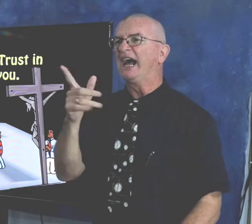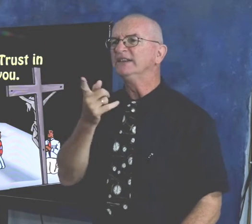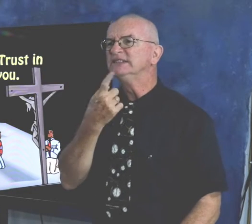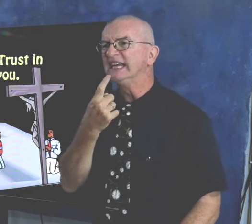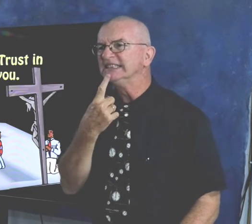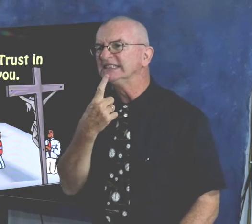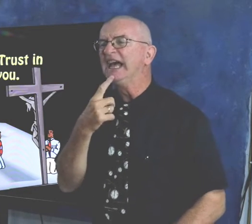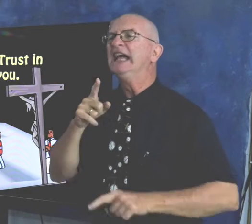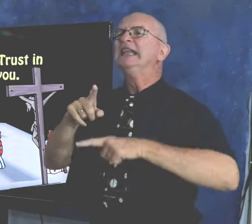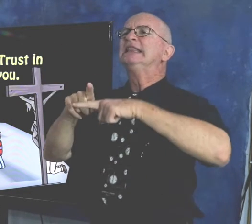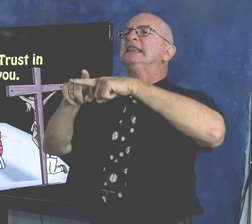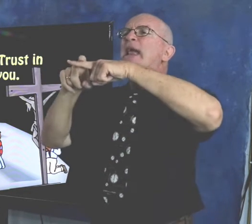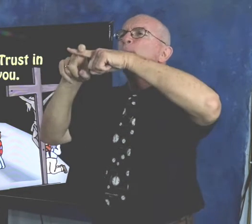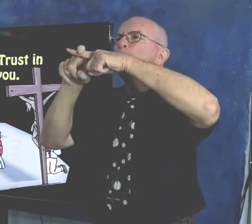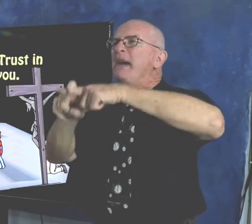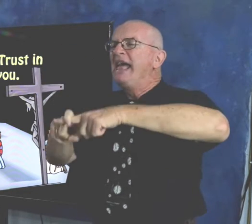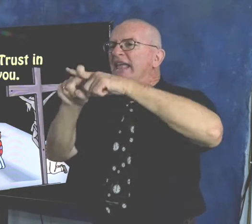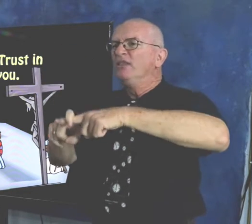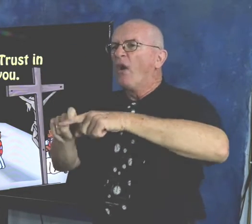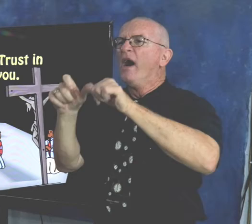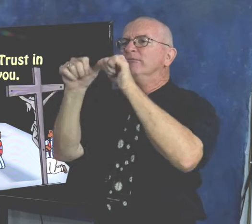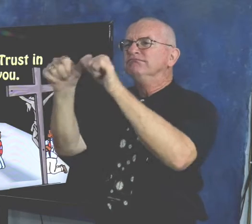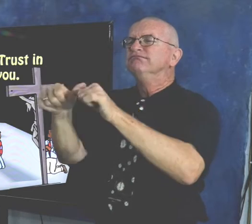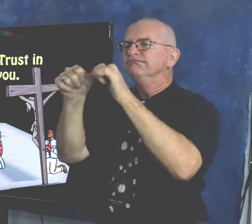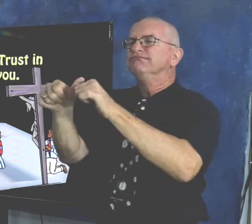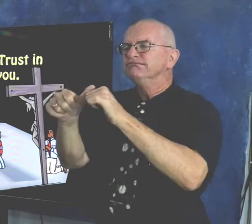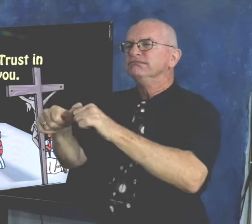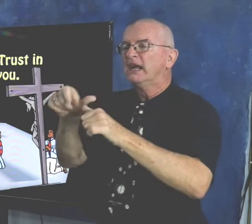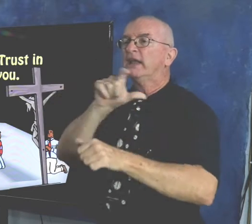Verse 5 says, Depend on the Lord.